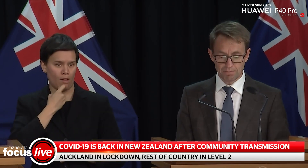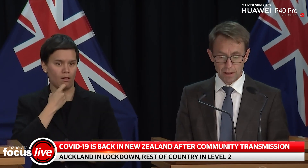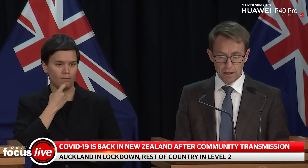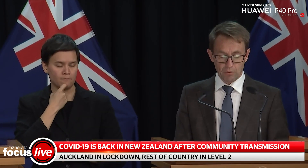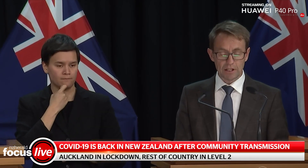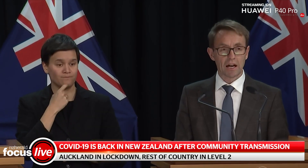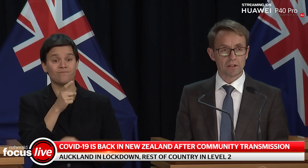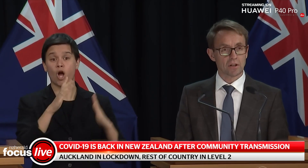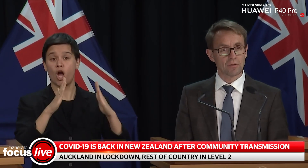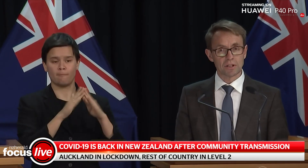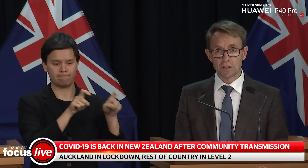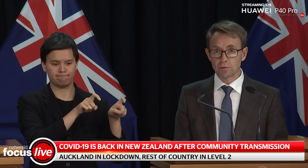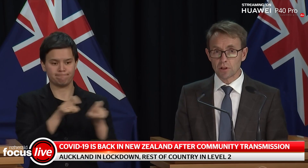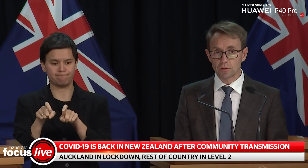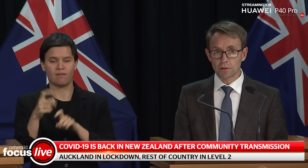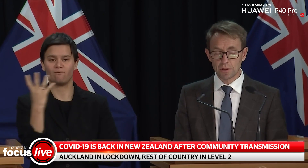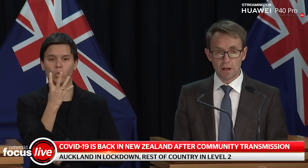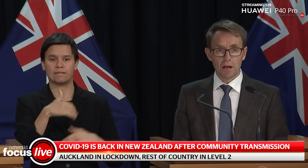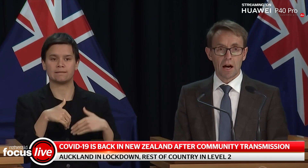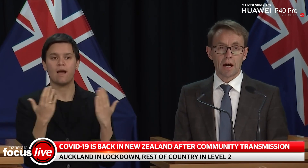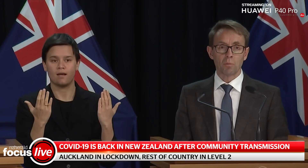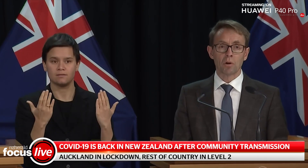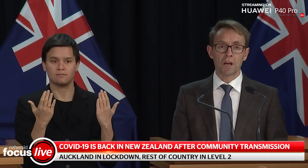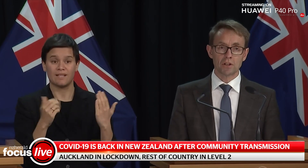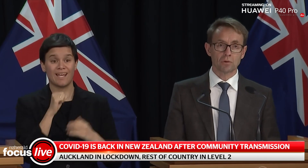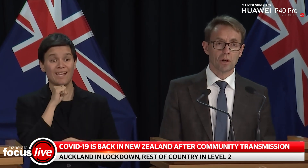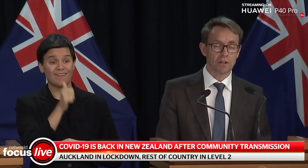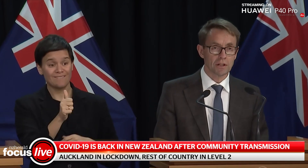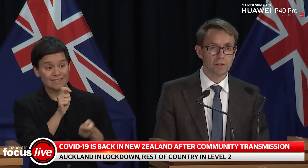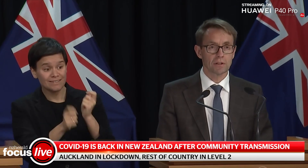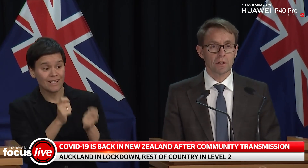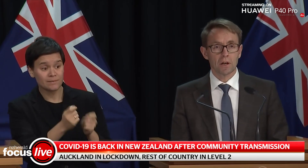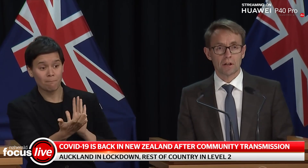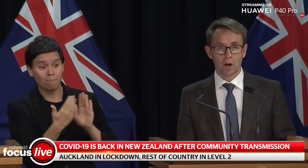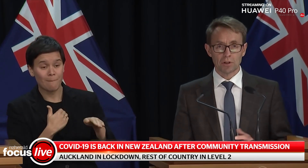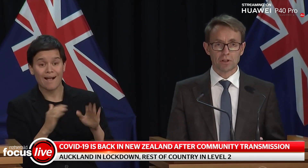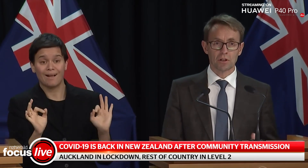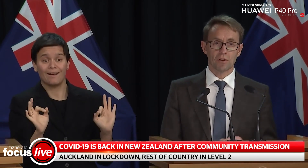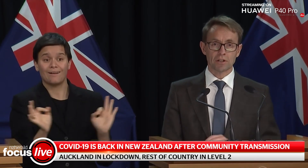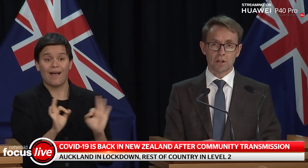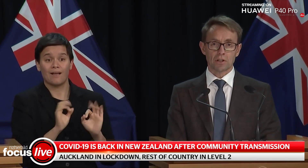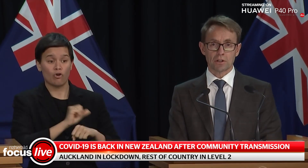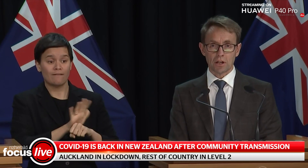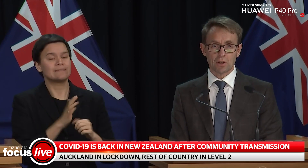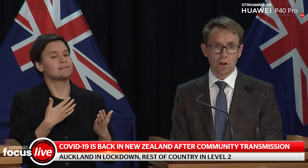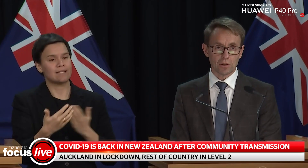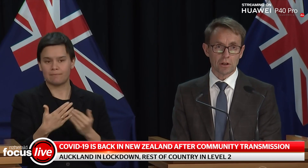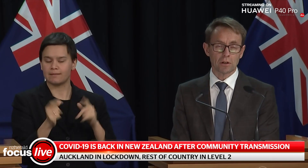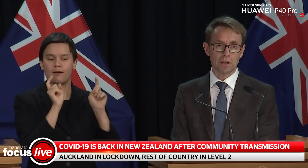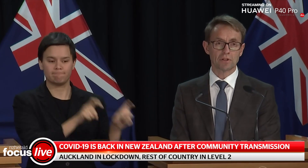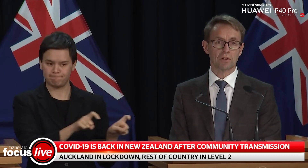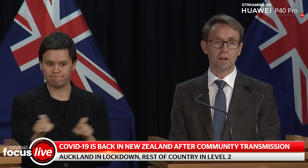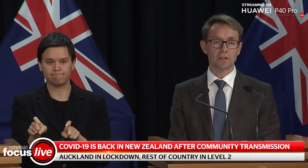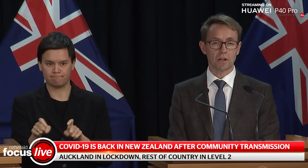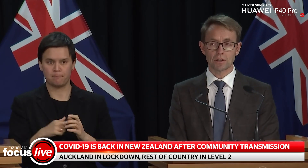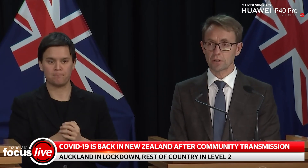days, regardless of their test result, while casual contacts go into self-isolation and can only